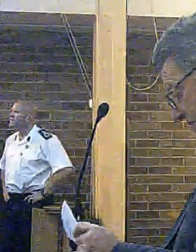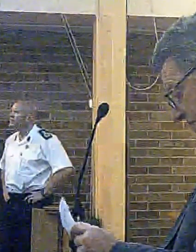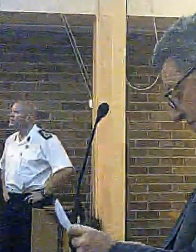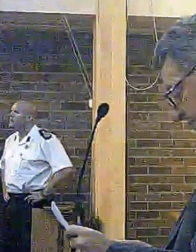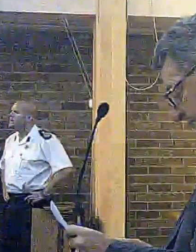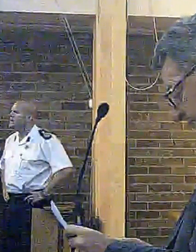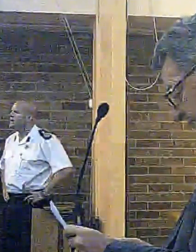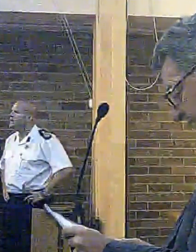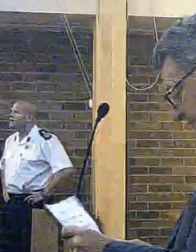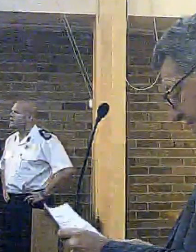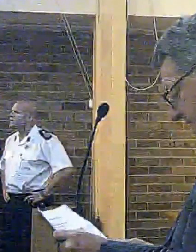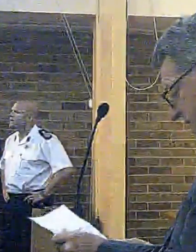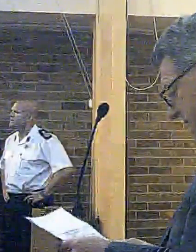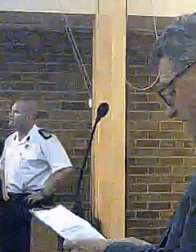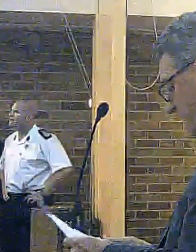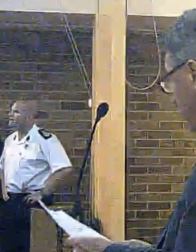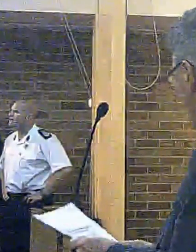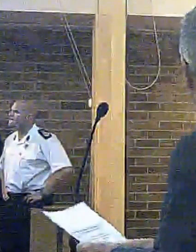ask questions.